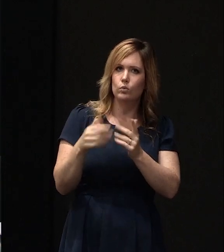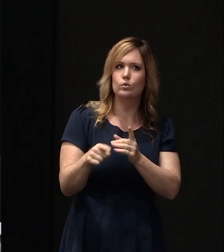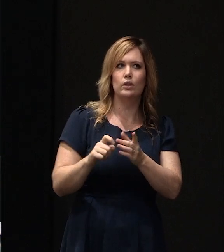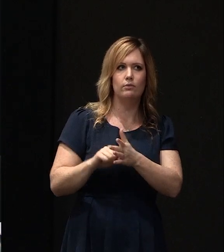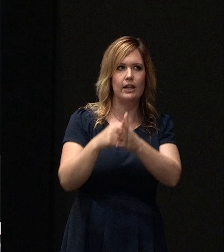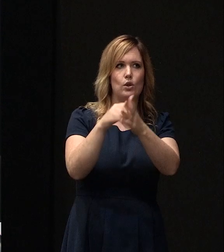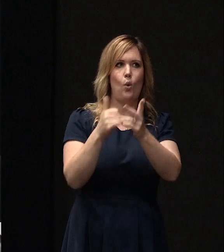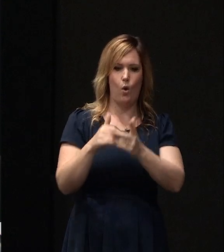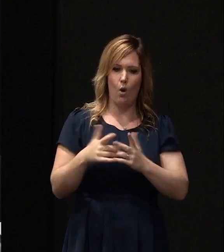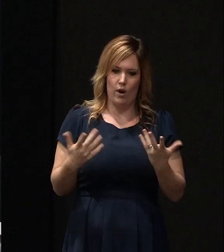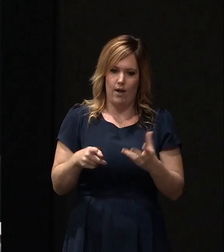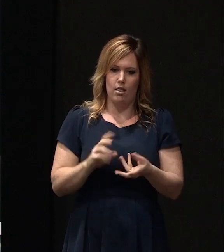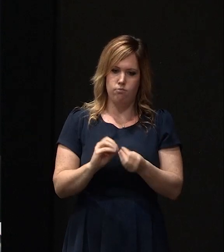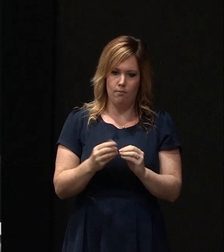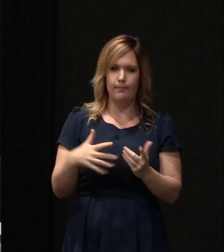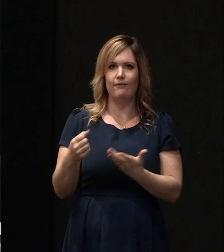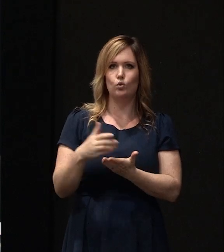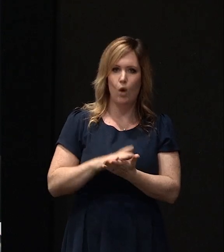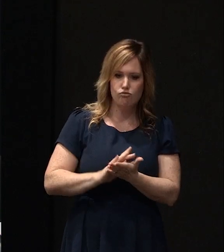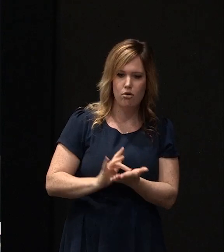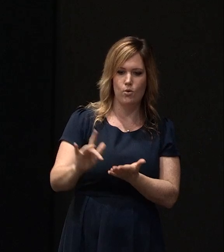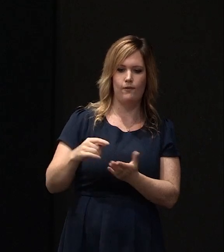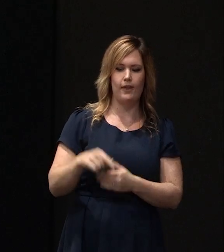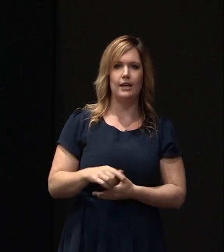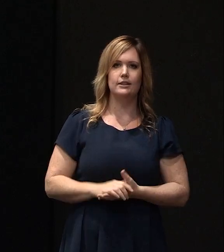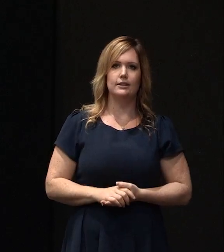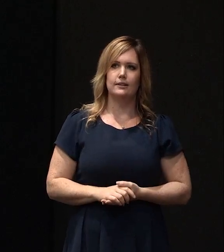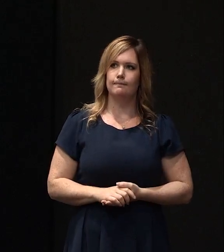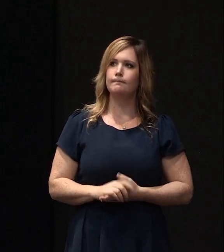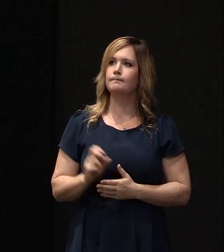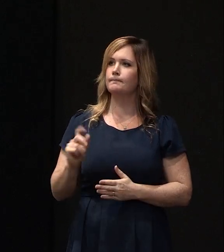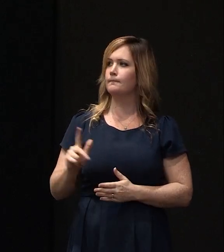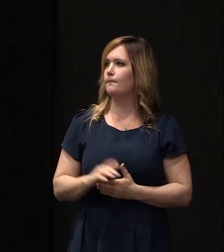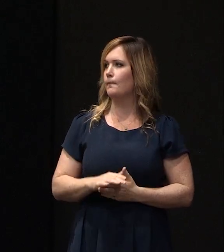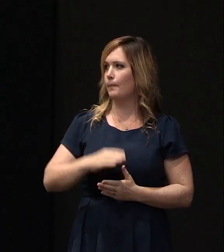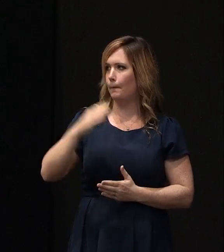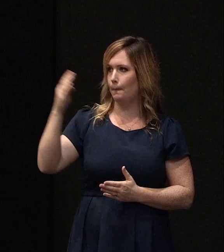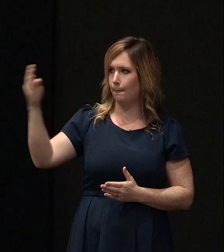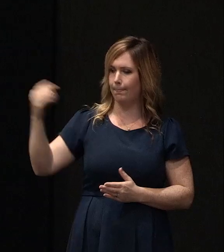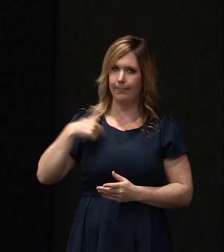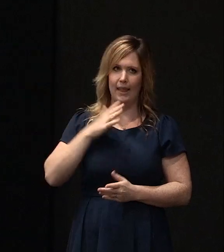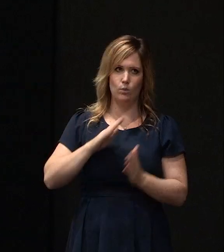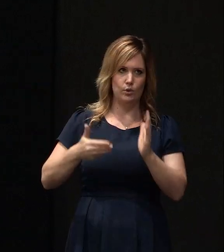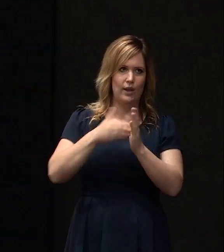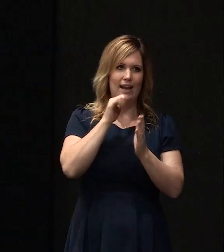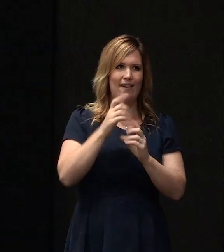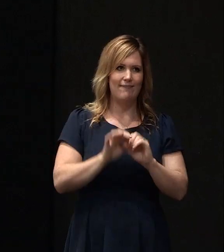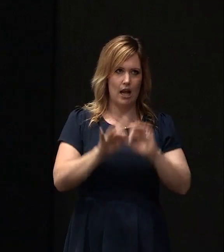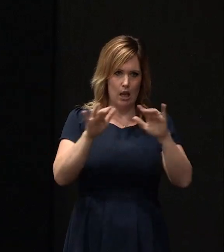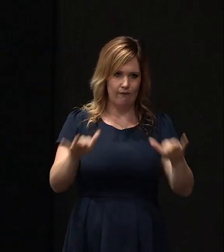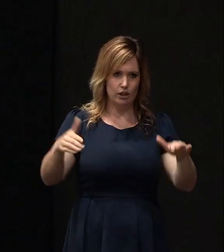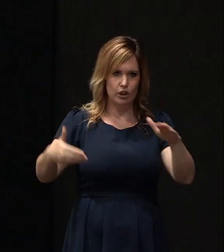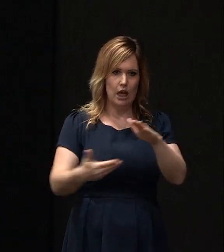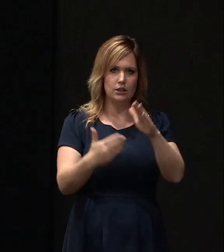whatever's there to be done. Okay. But I'll add to that, if there's liquefaction under your property